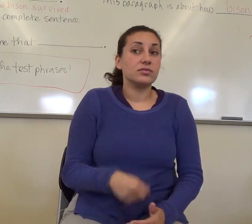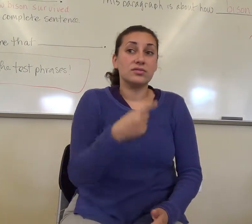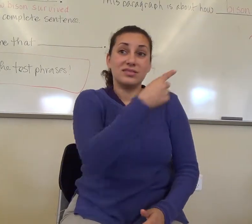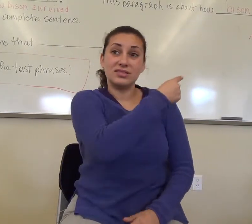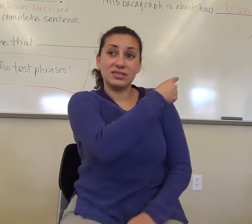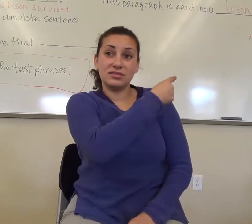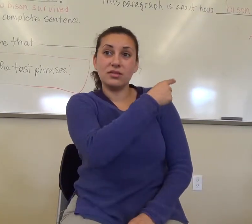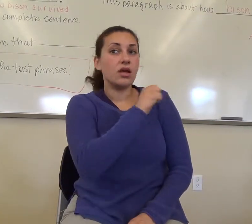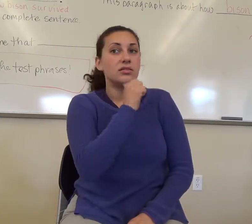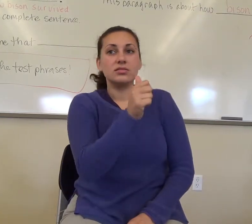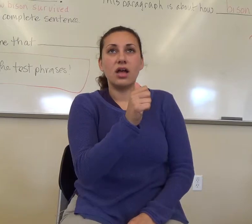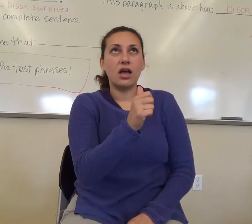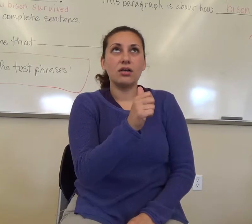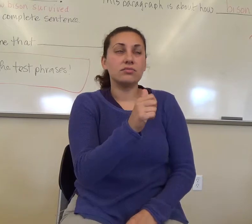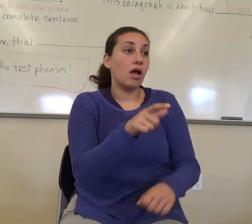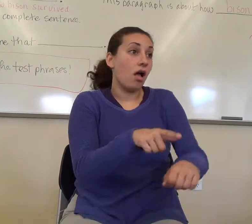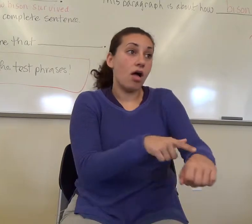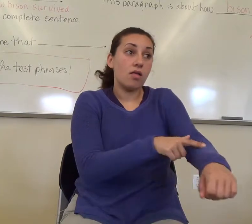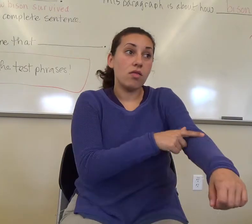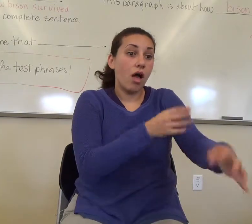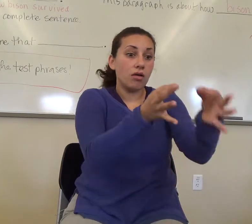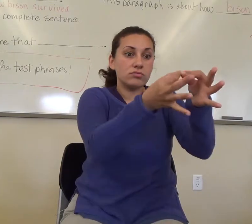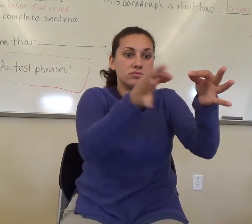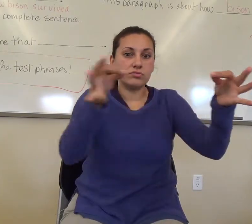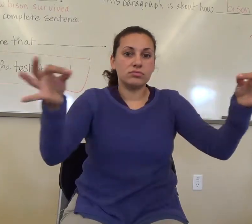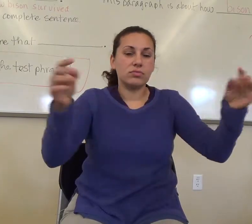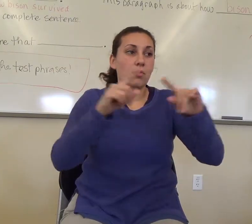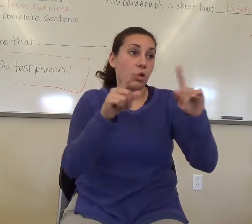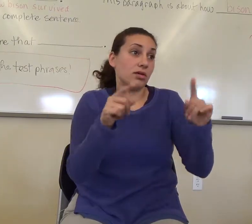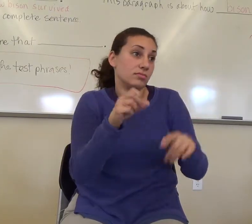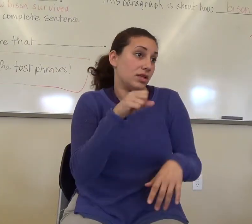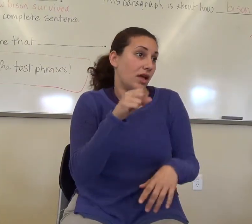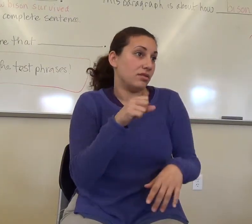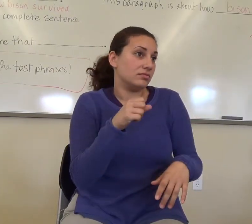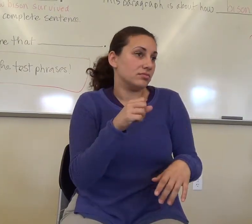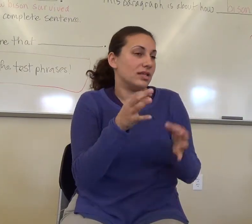This, it's not a very long sentence, but it's a sentence.